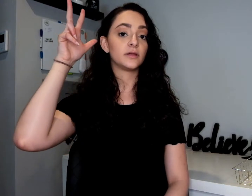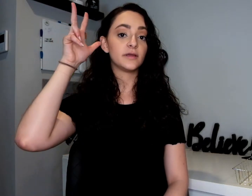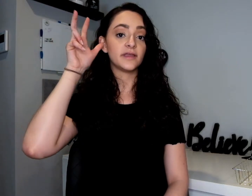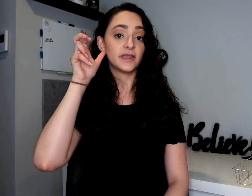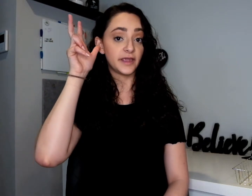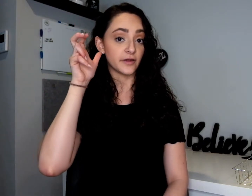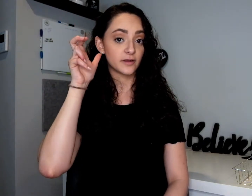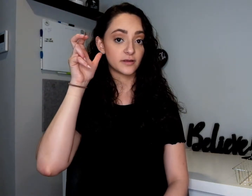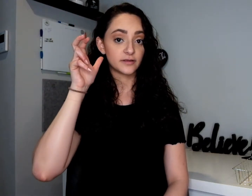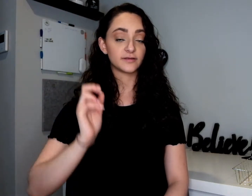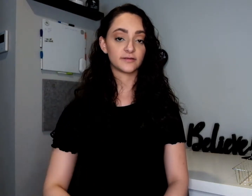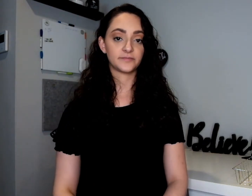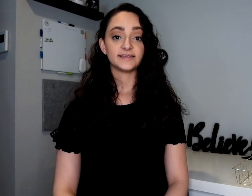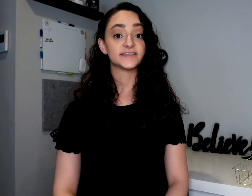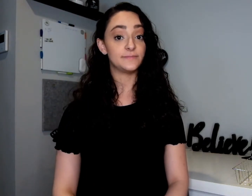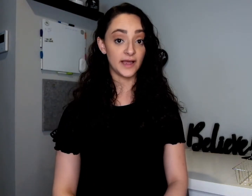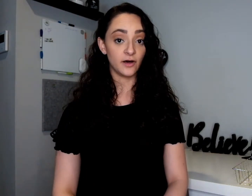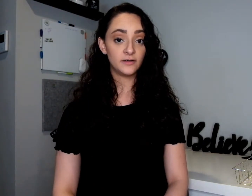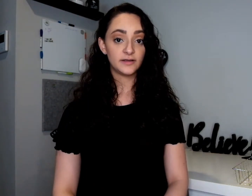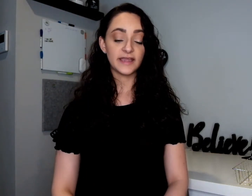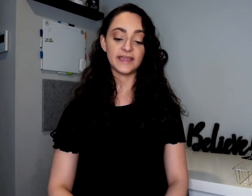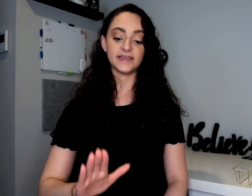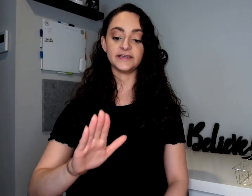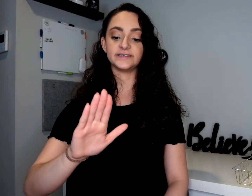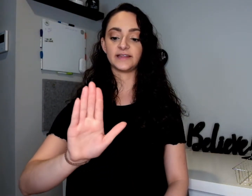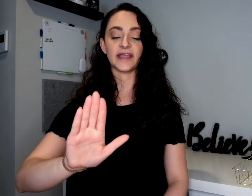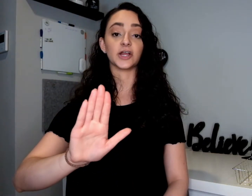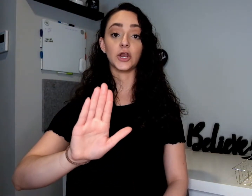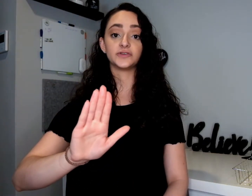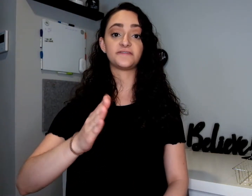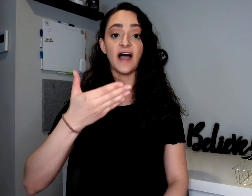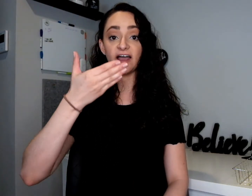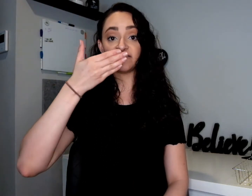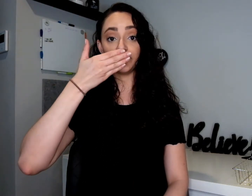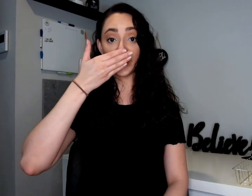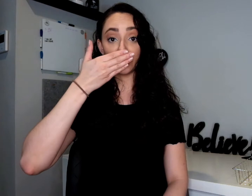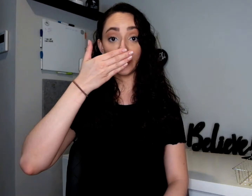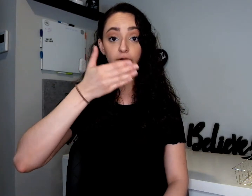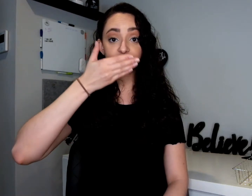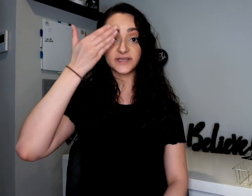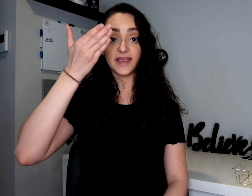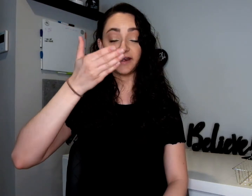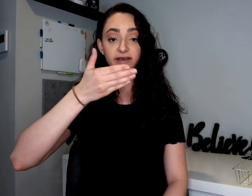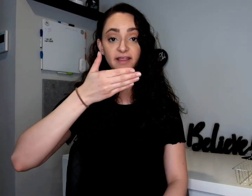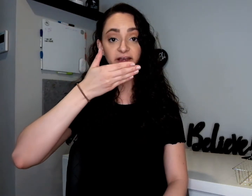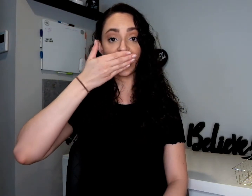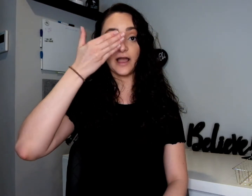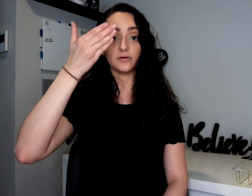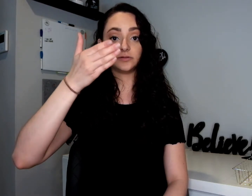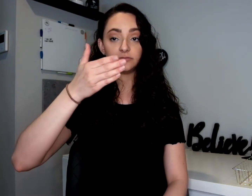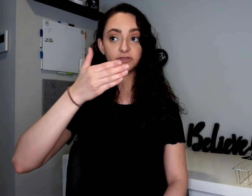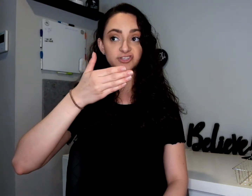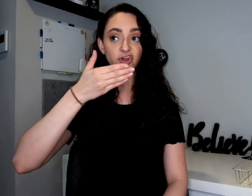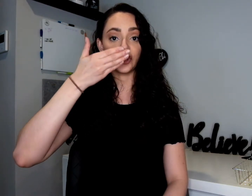Hear. Smell is like a closed five by your nose and in an out circular